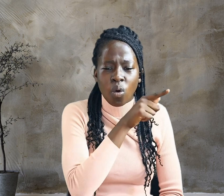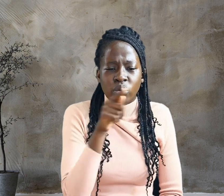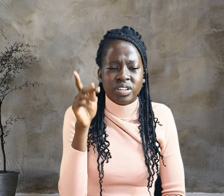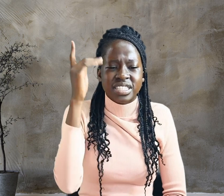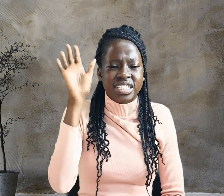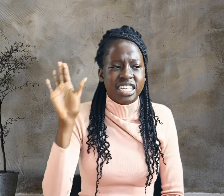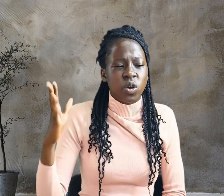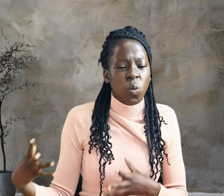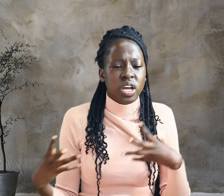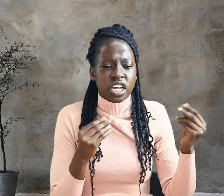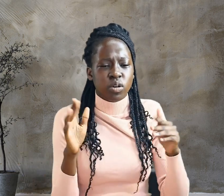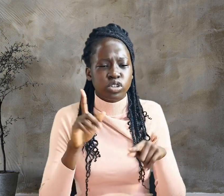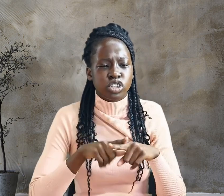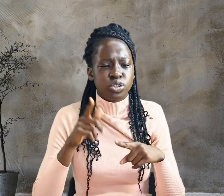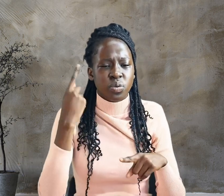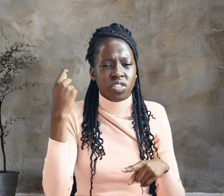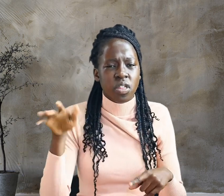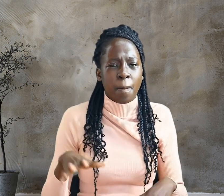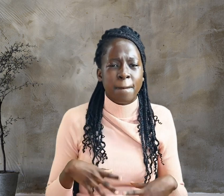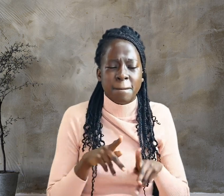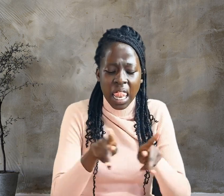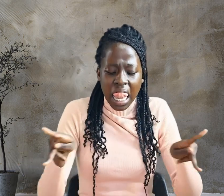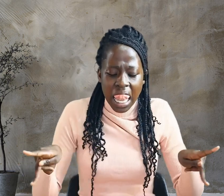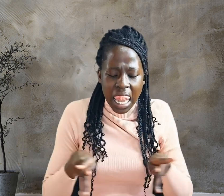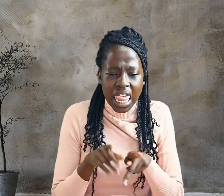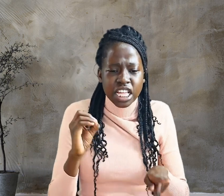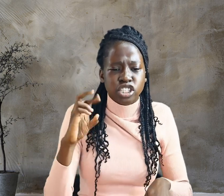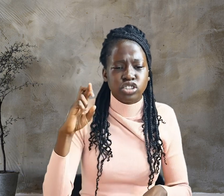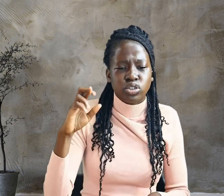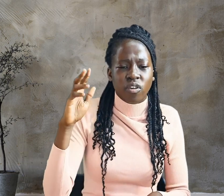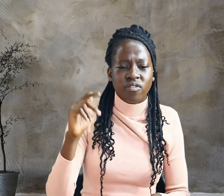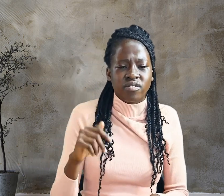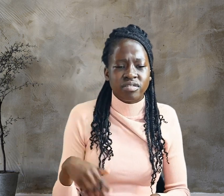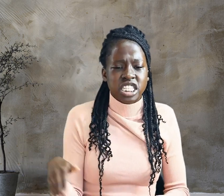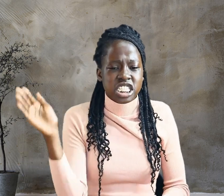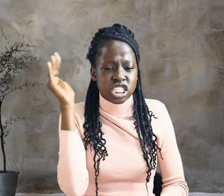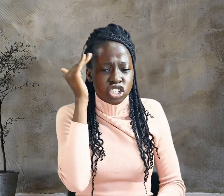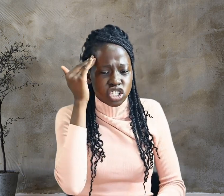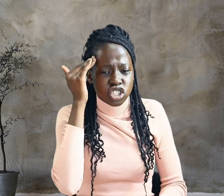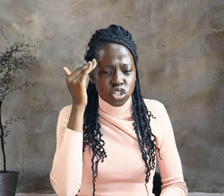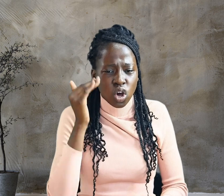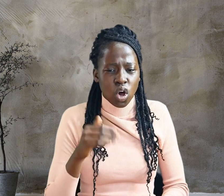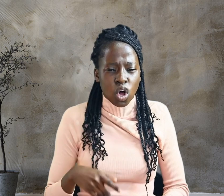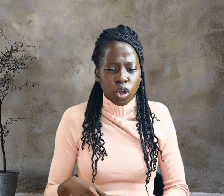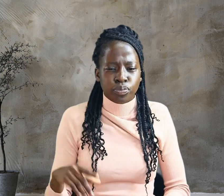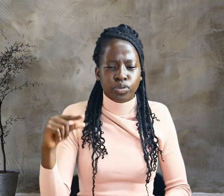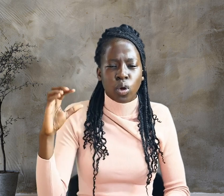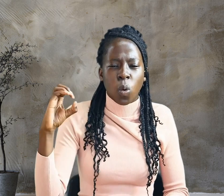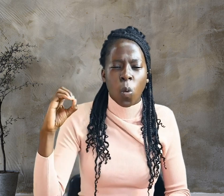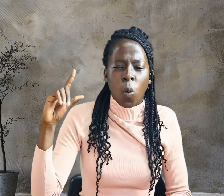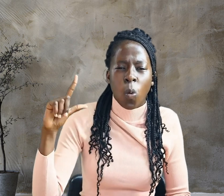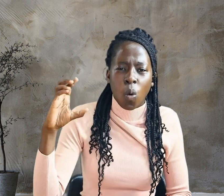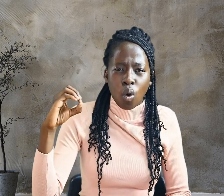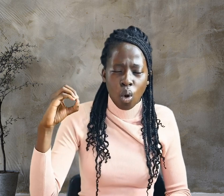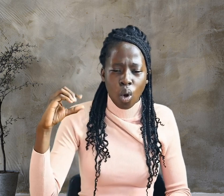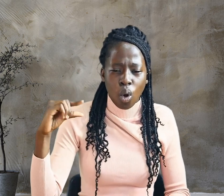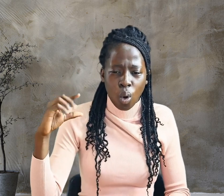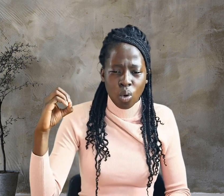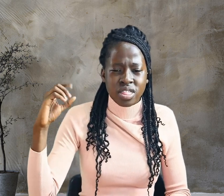There they crucified him. And with him, two others, one on each